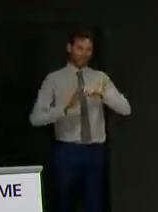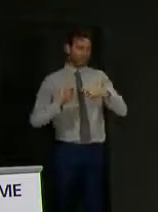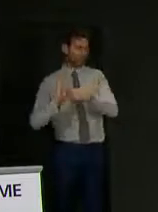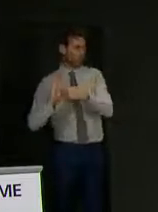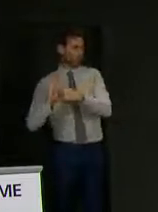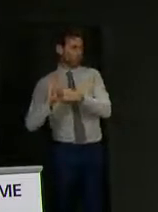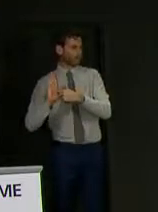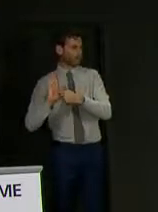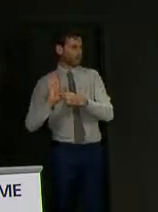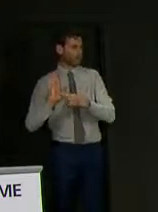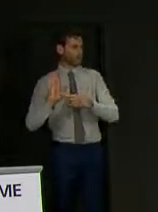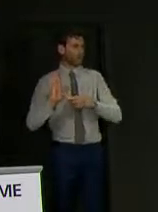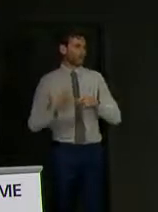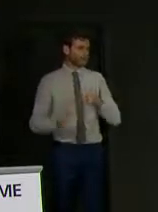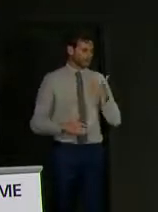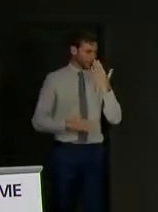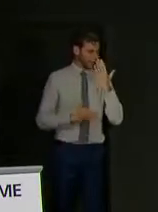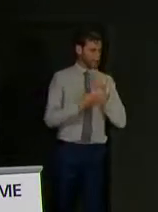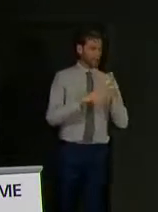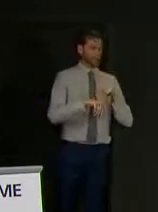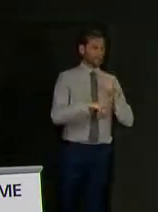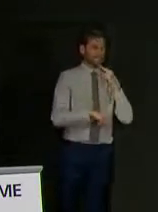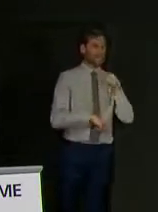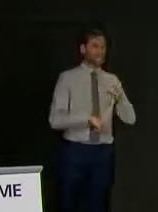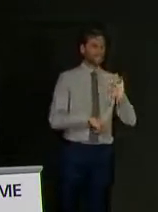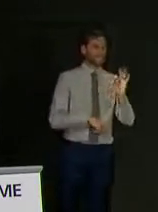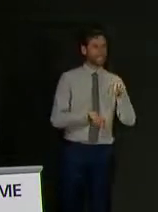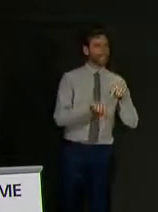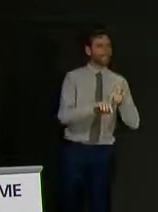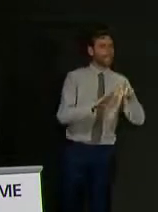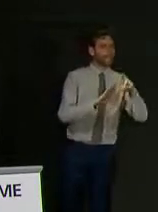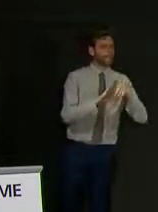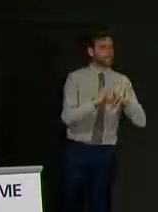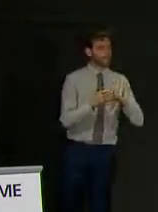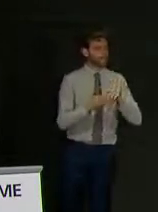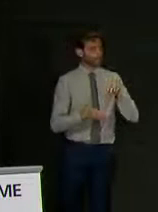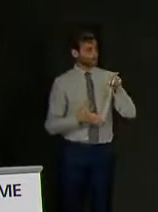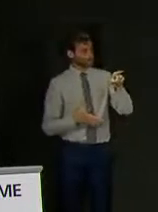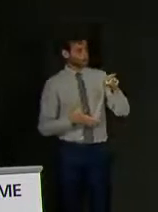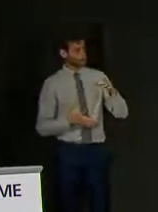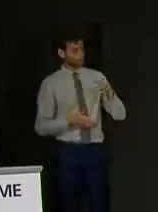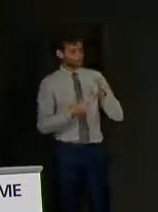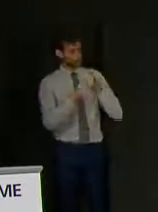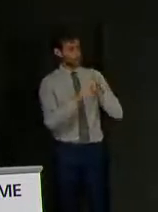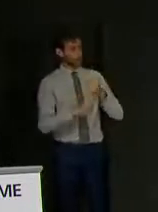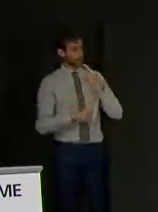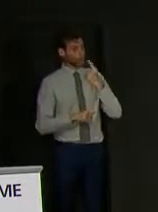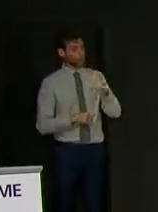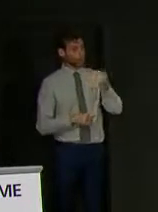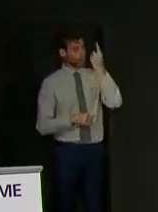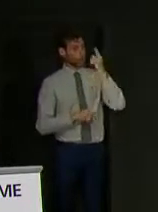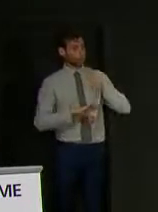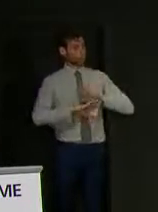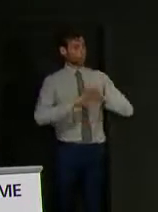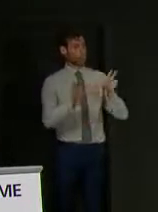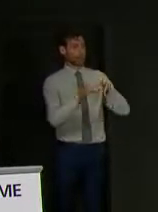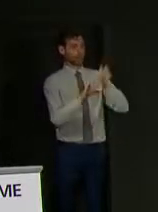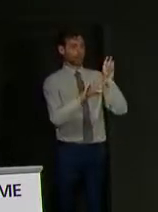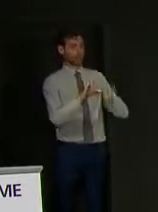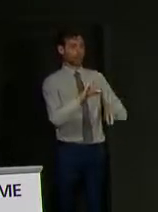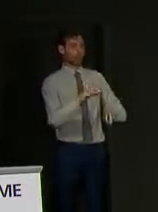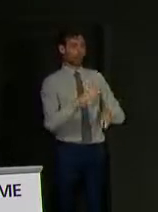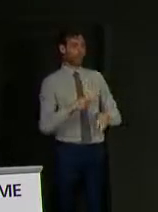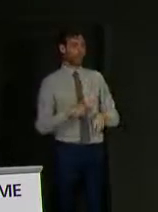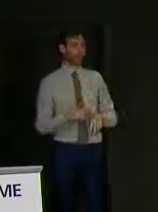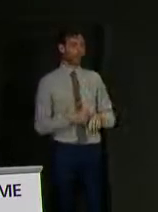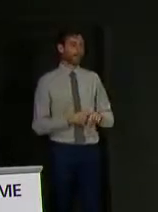your call for Mr Cummings to resign? And given that he shares the same Cobra meetings